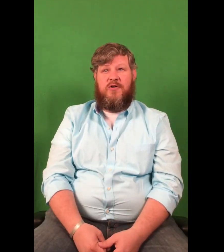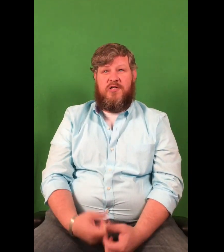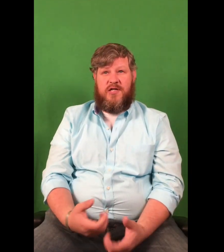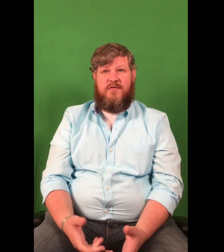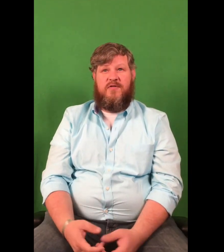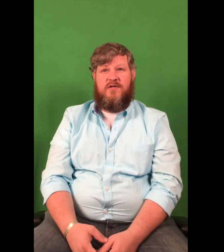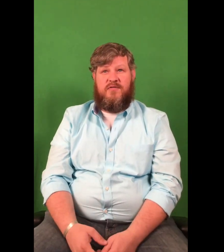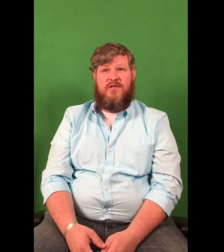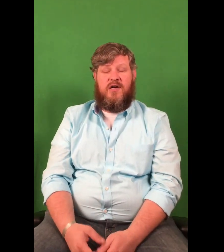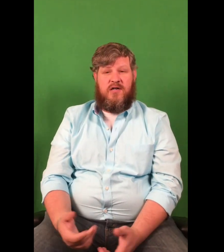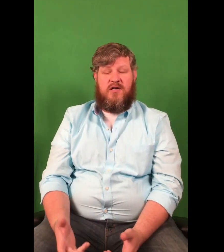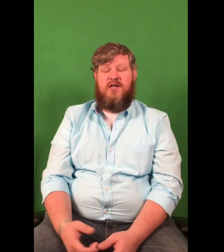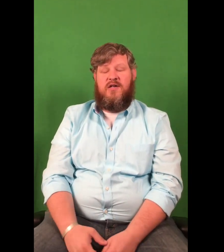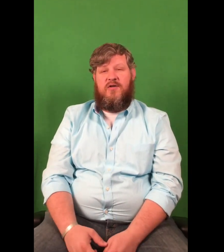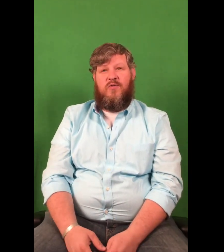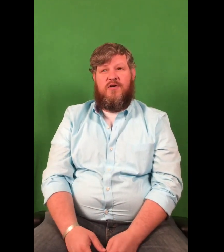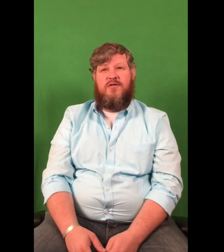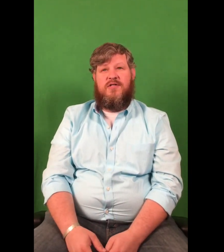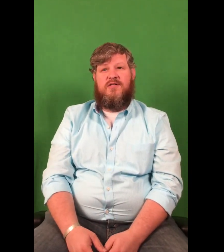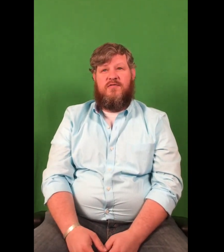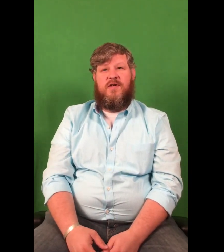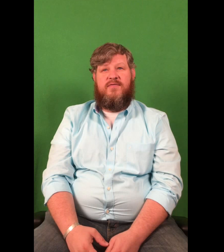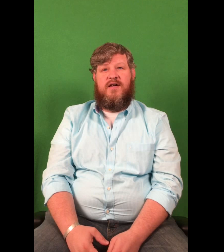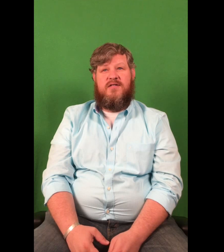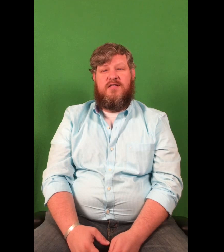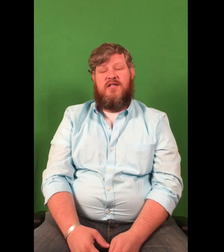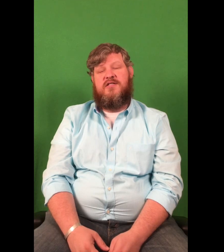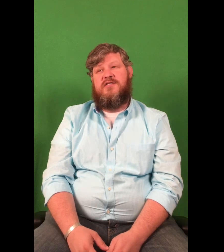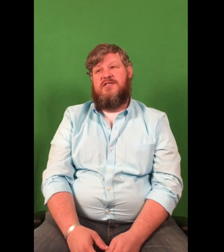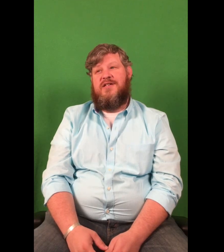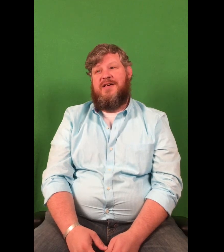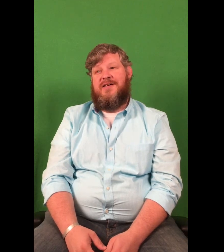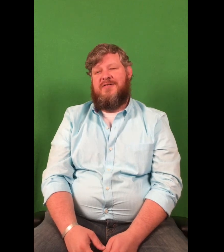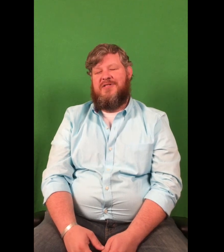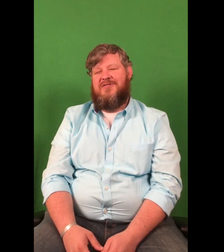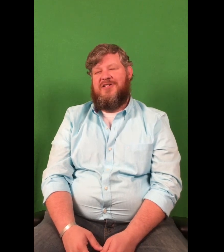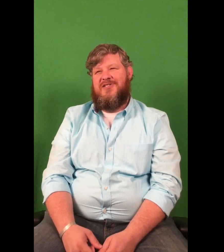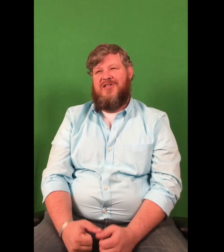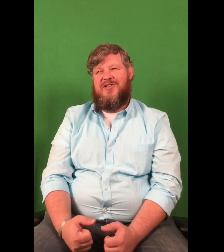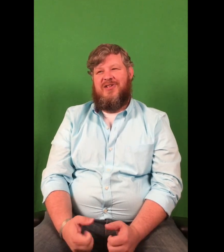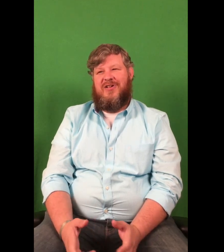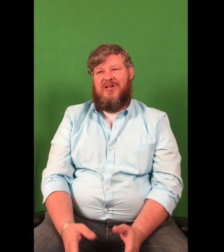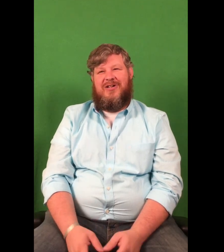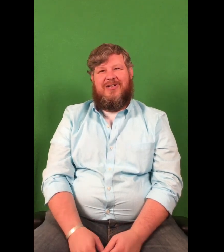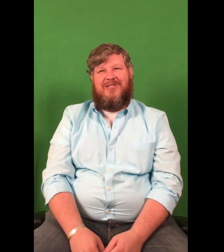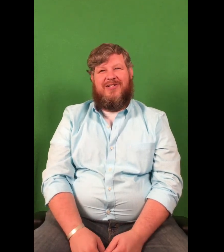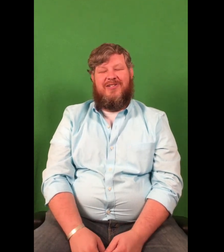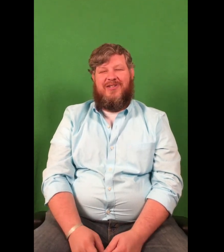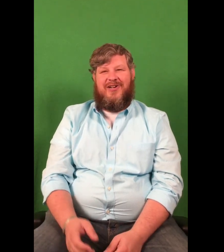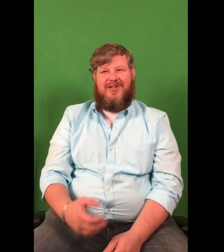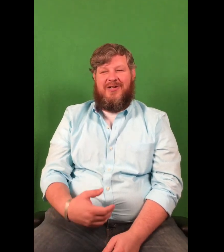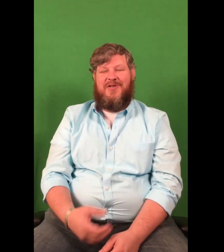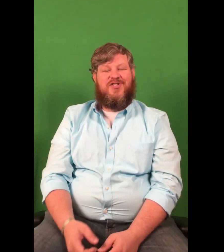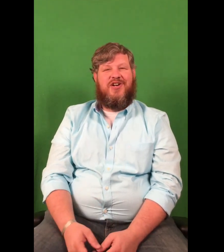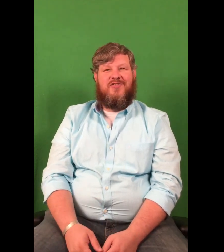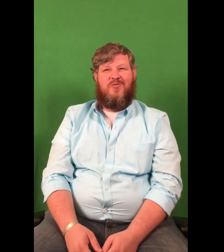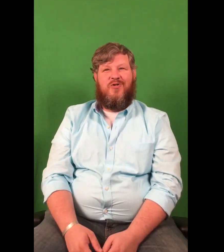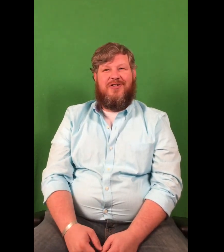water trying to get rid of it. Workers, firefighters and such. And it was interesting to see the empty shelves of water